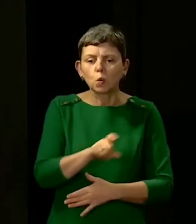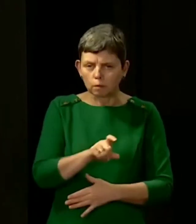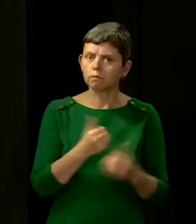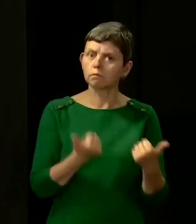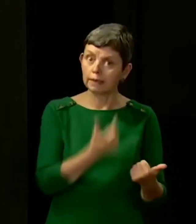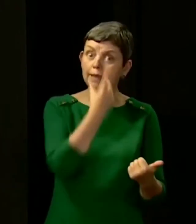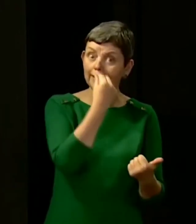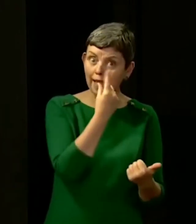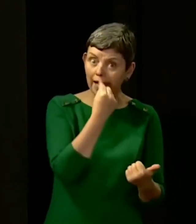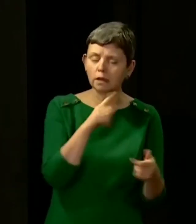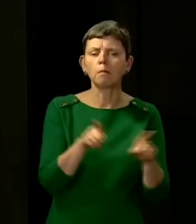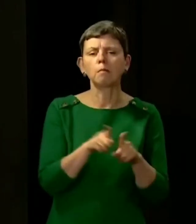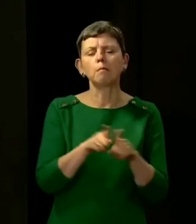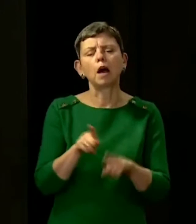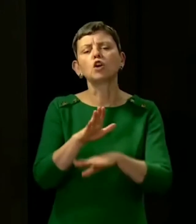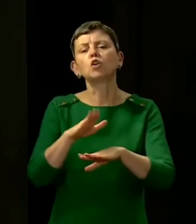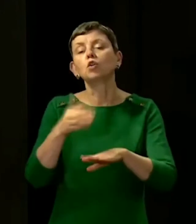presents across the world as normal.